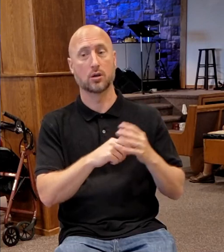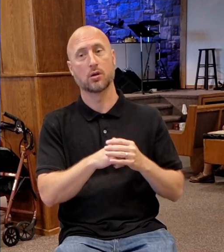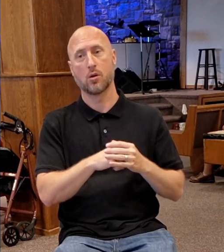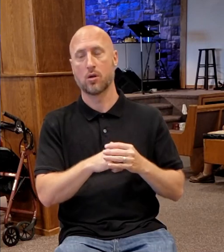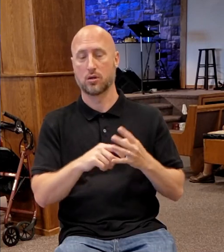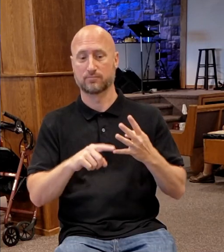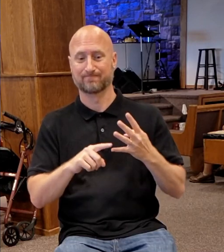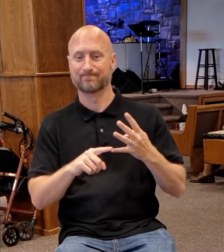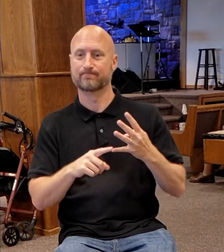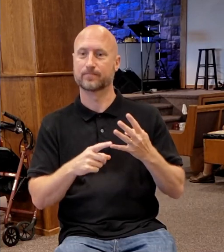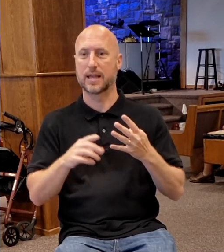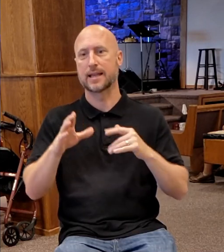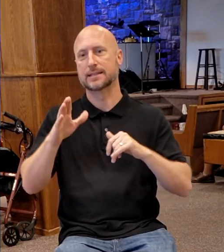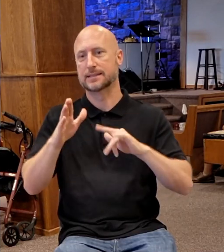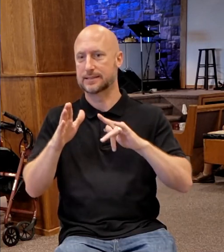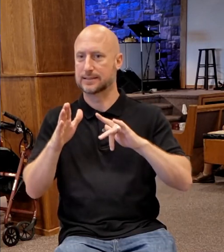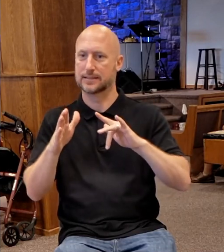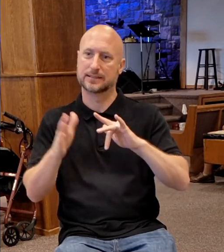specifically.